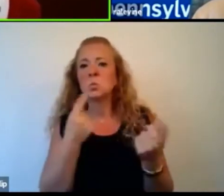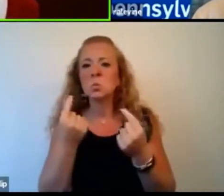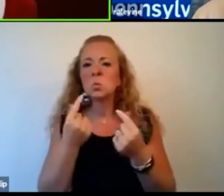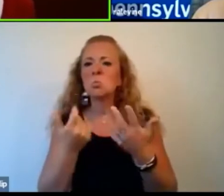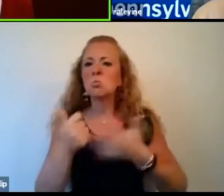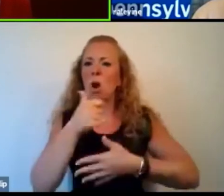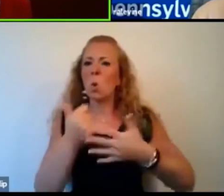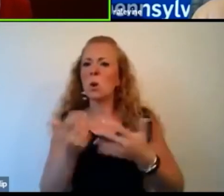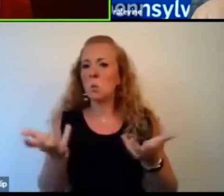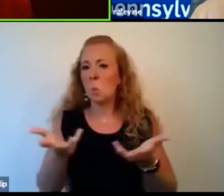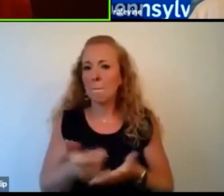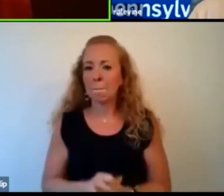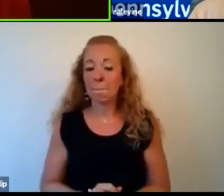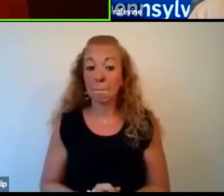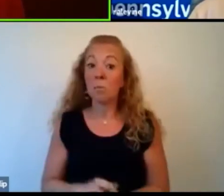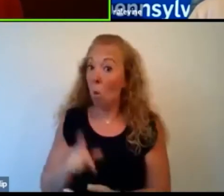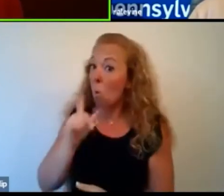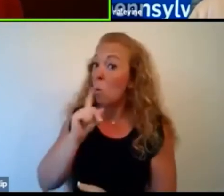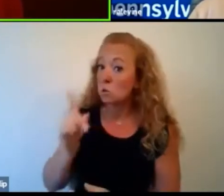issues?